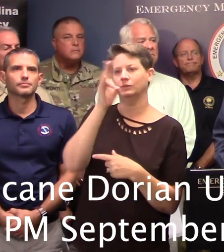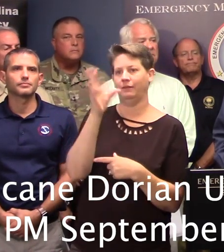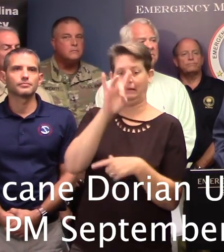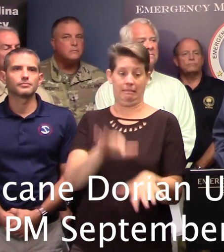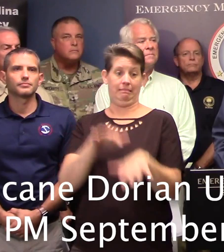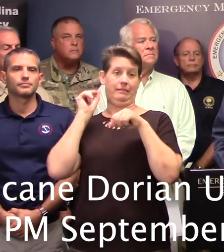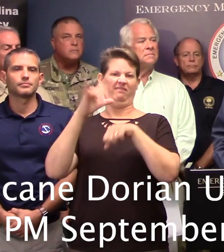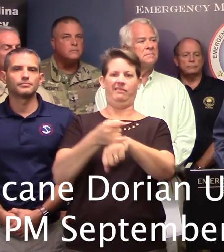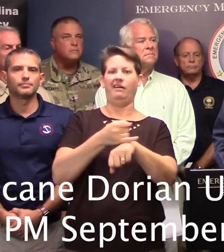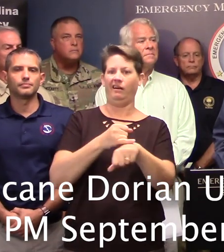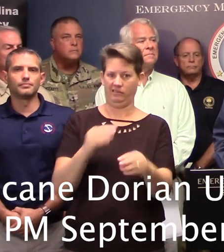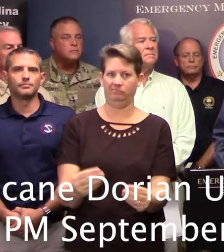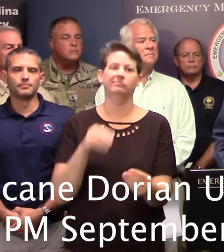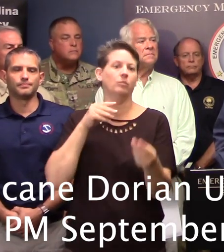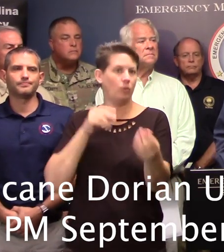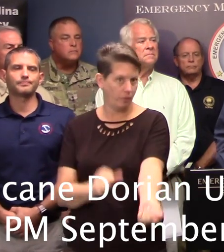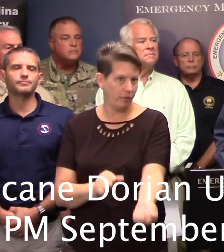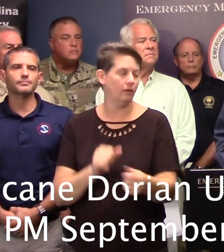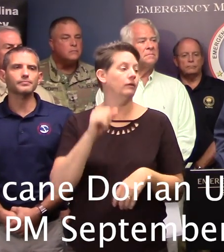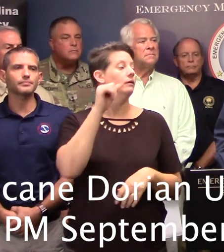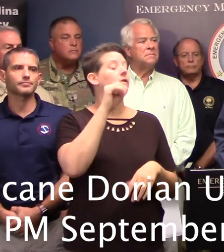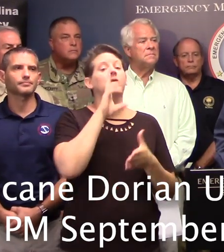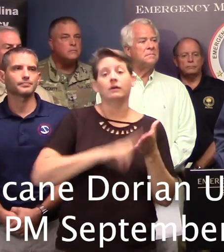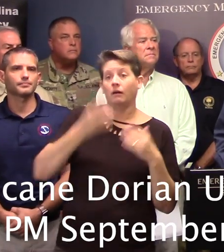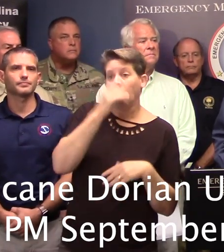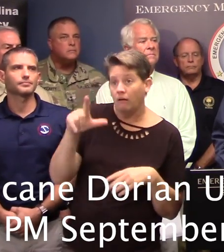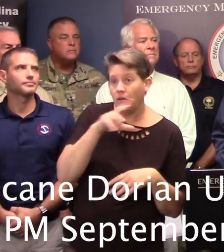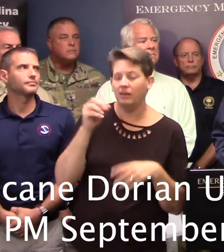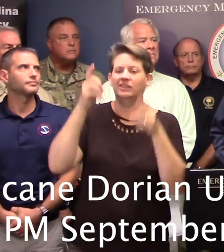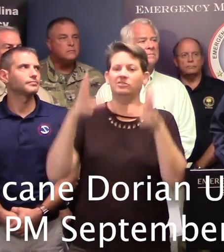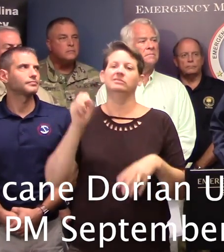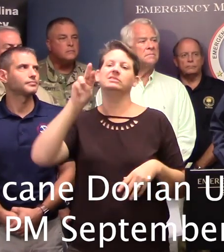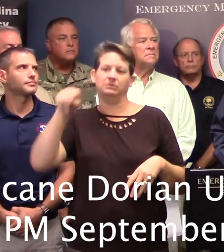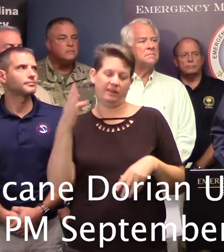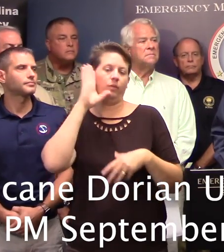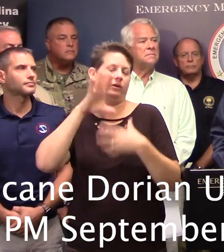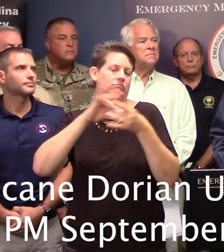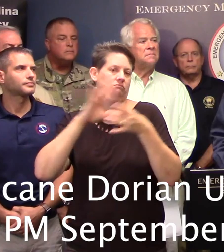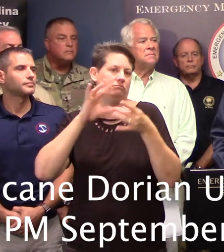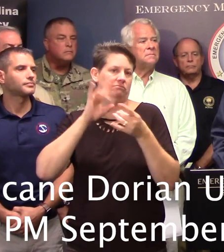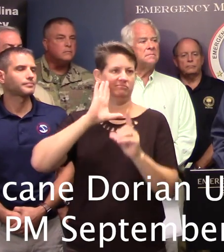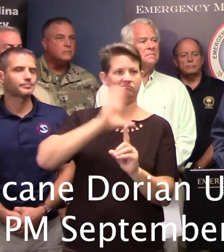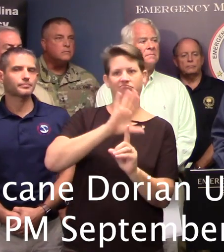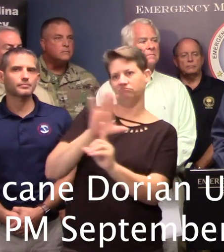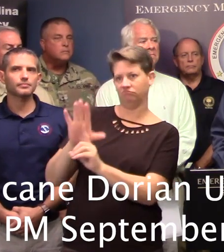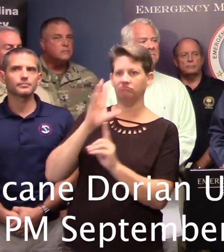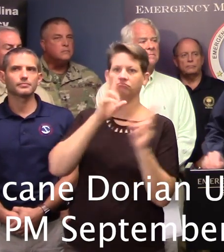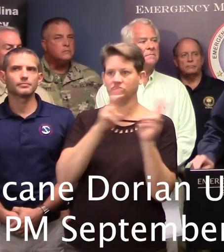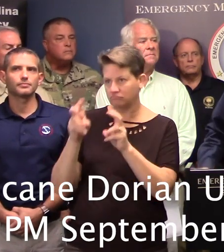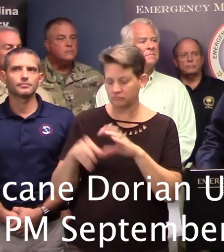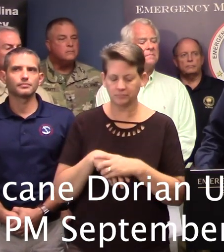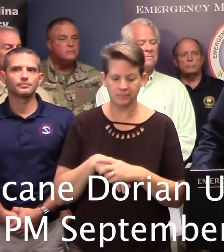Hilton Head. Secretary Hall and Director Smith will provide additional details, specific details, about that traffic.